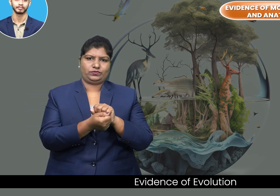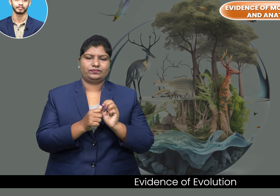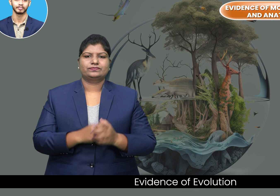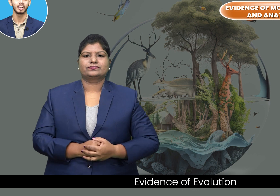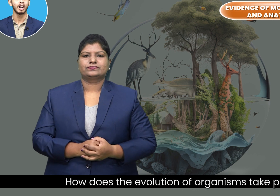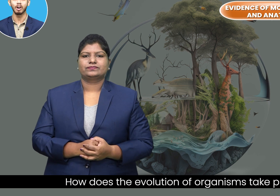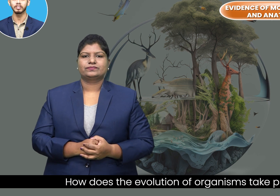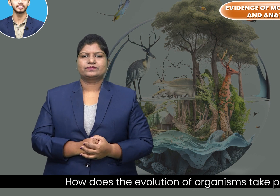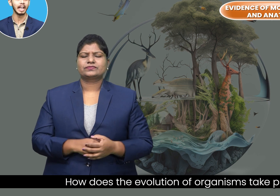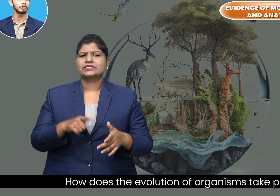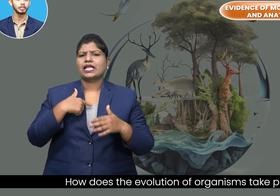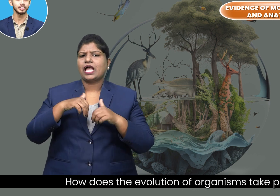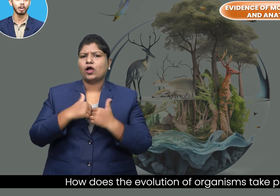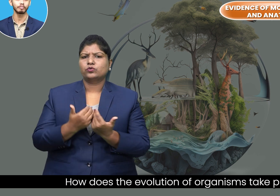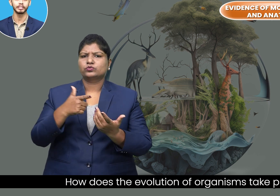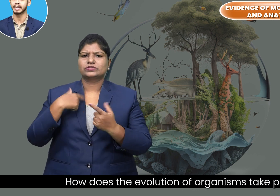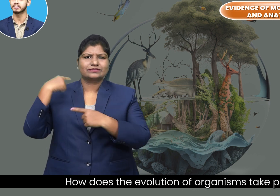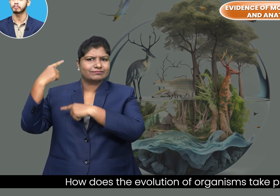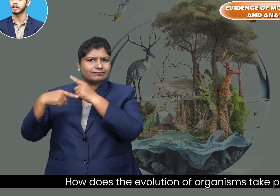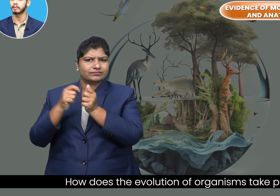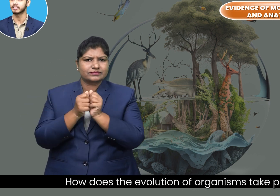How does the evolution of organism take place?